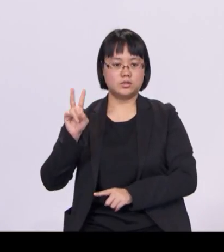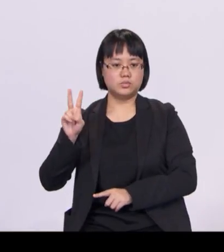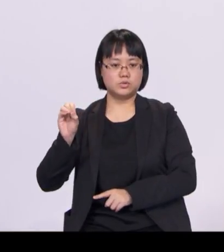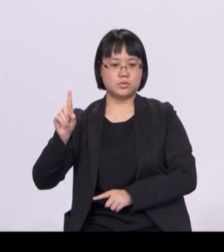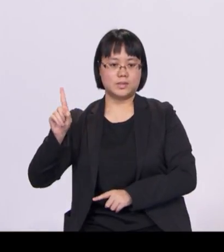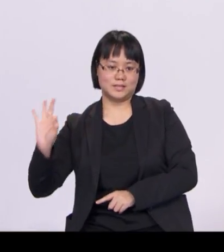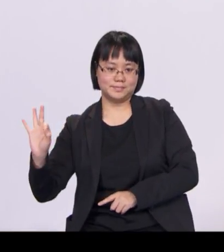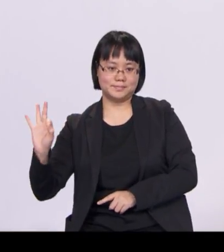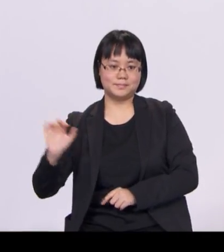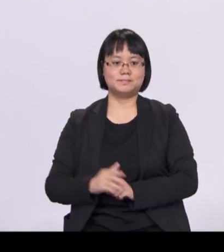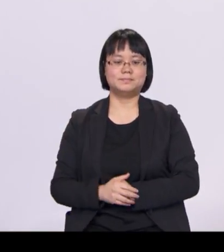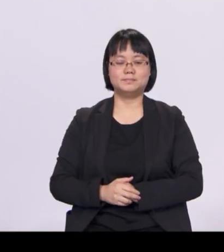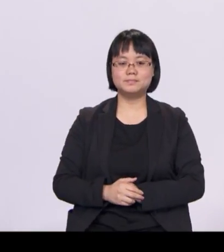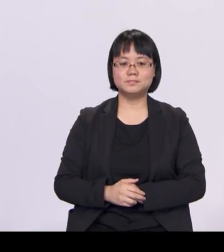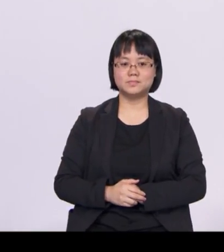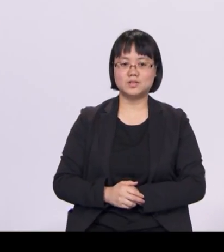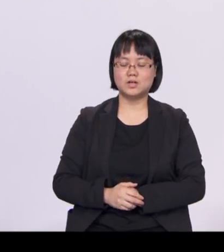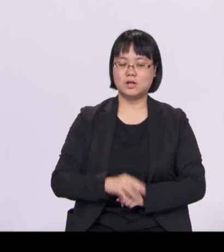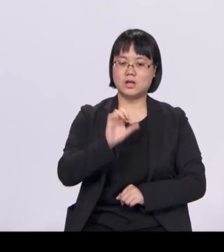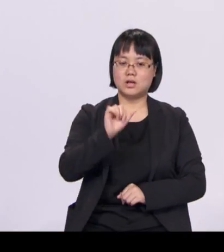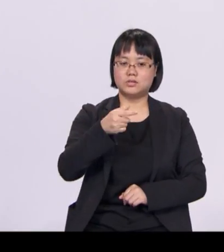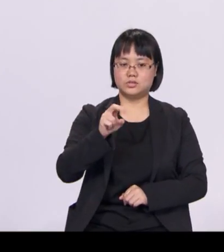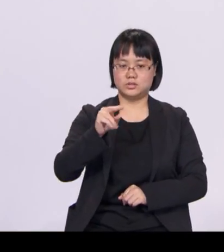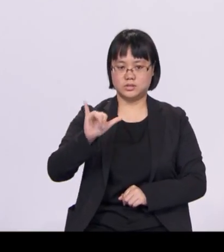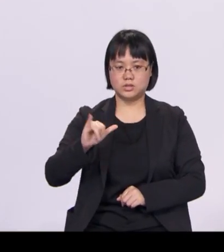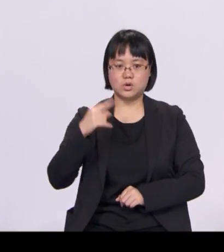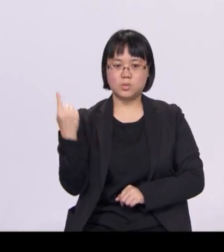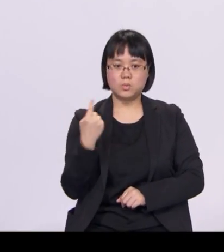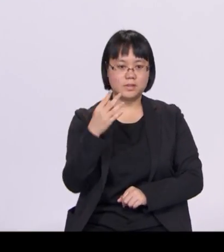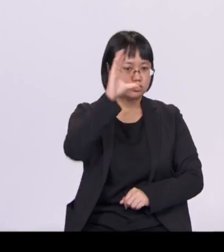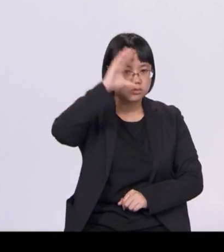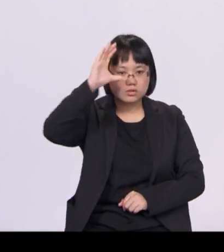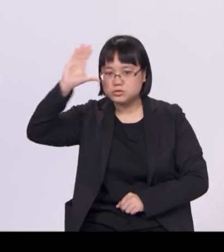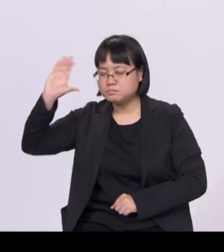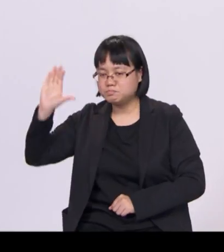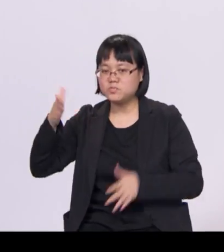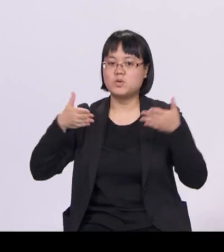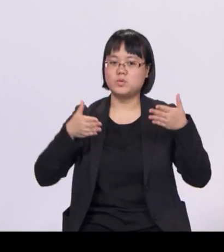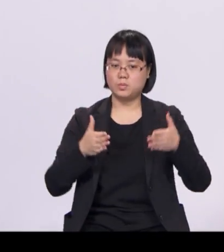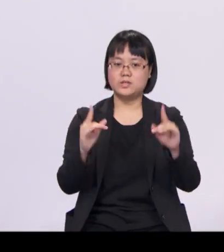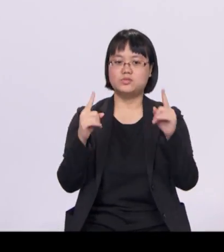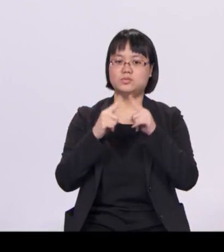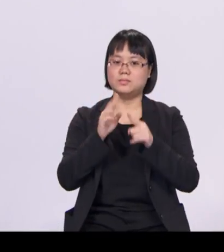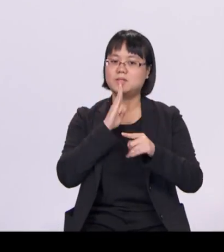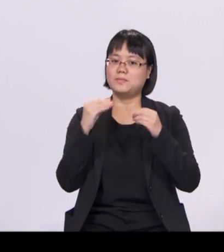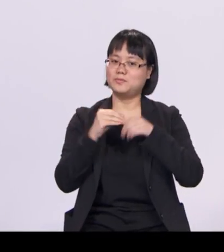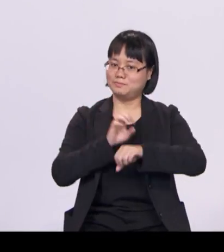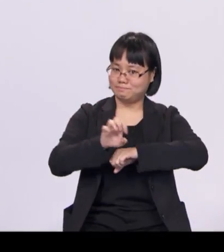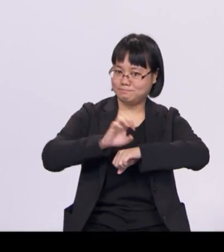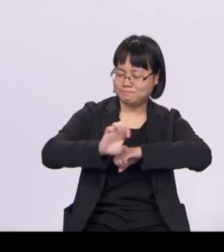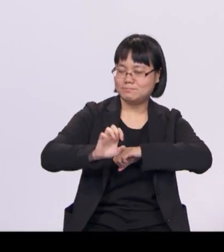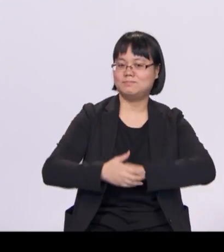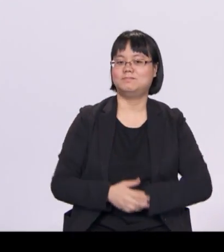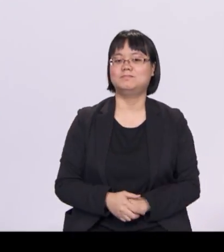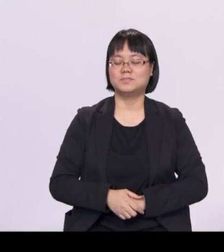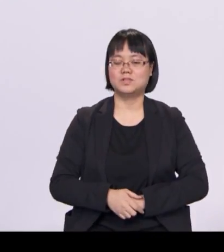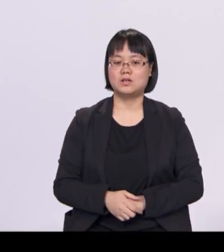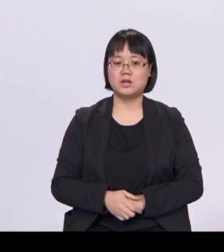Our agencies are also on the lookout for ways to be more efficient and effective. My earlier announcement to merge